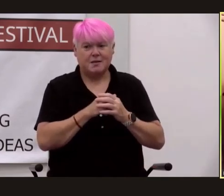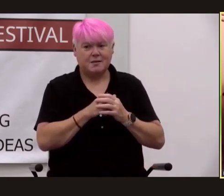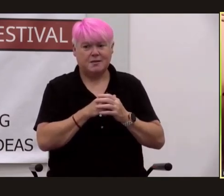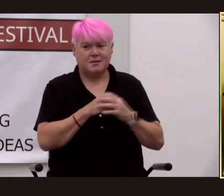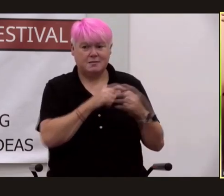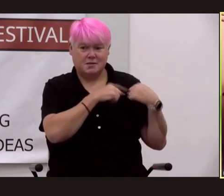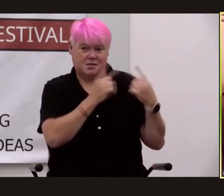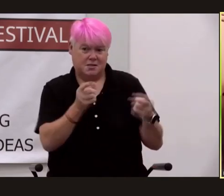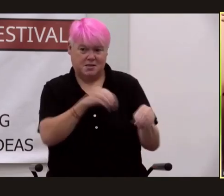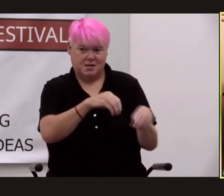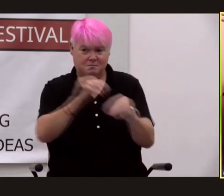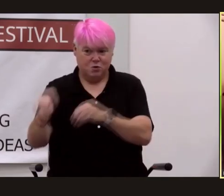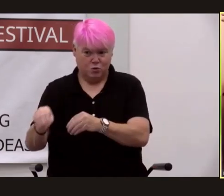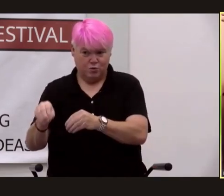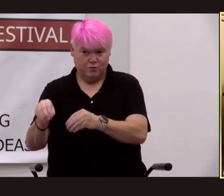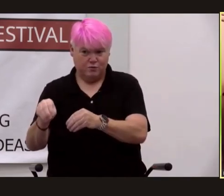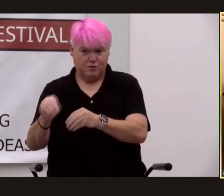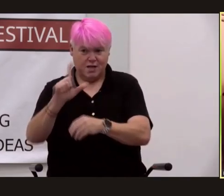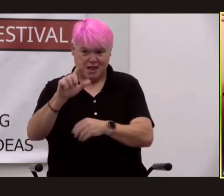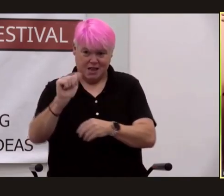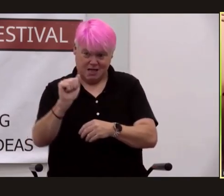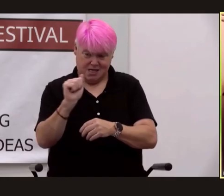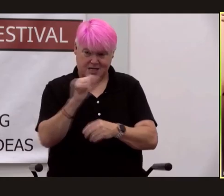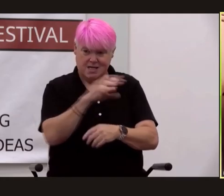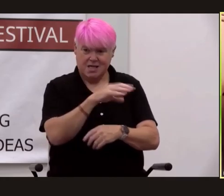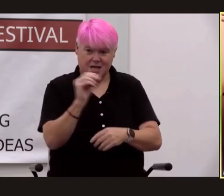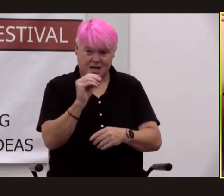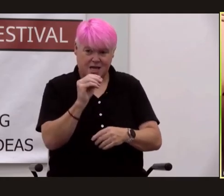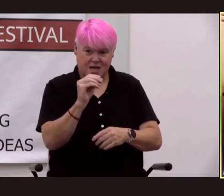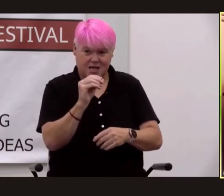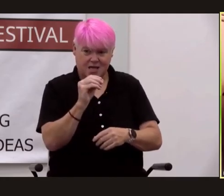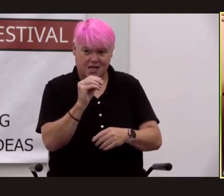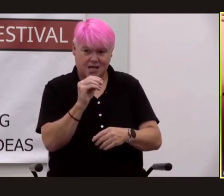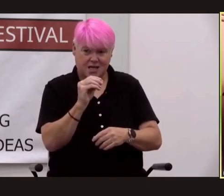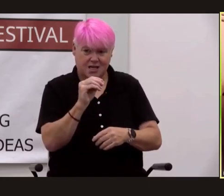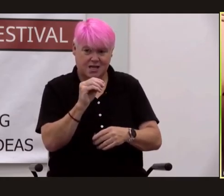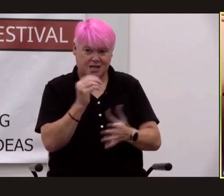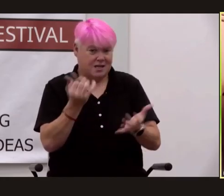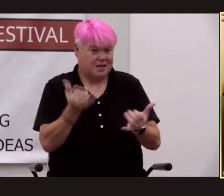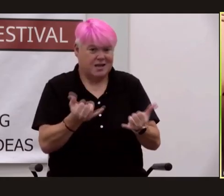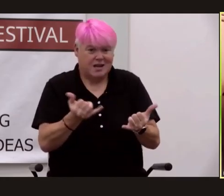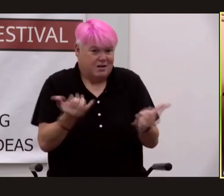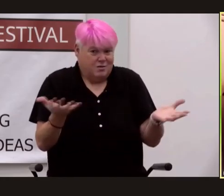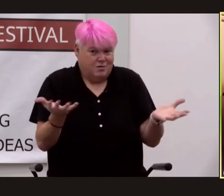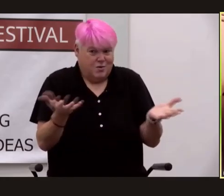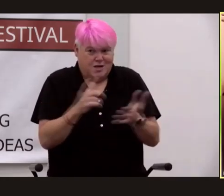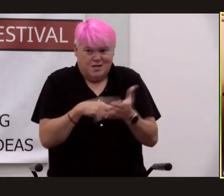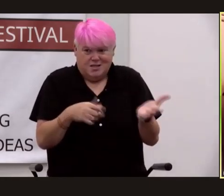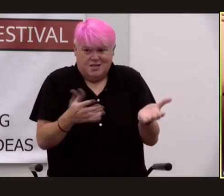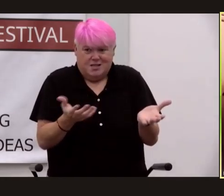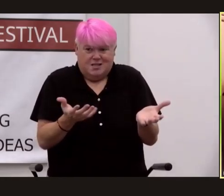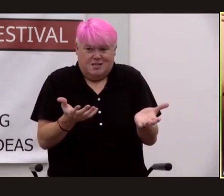alamos had his desertion his dereliction of duty led to that complicated